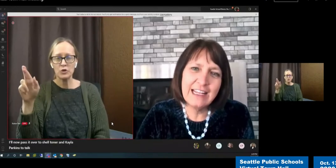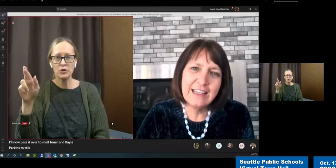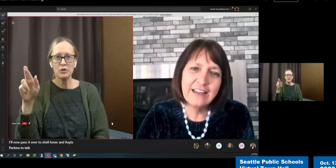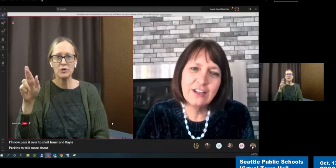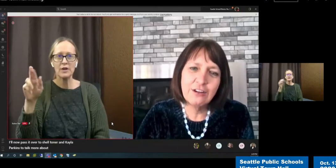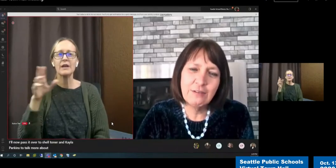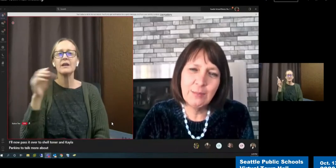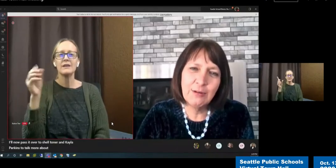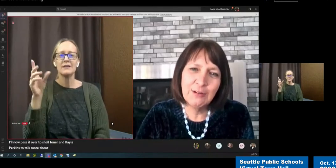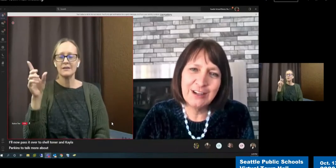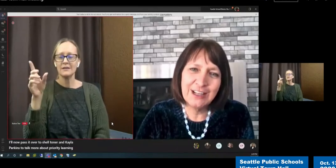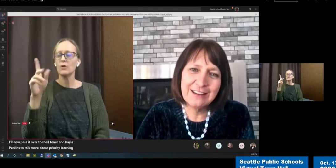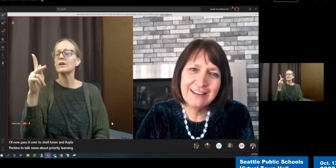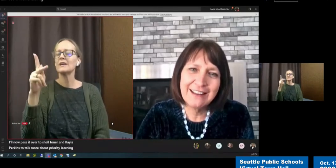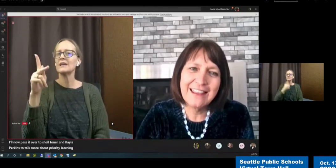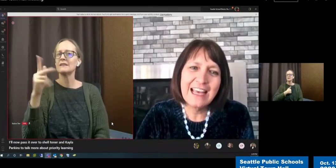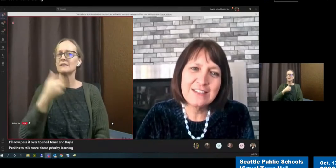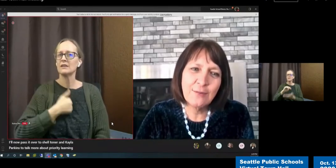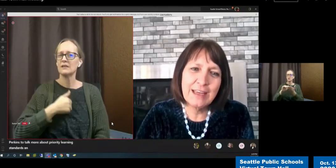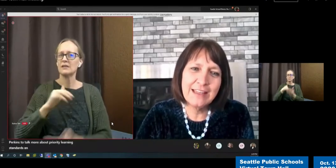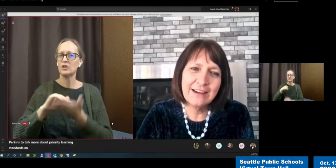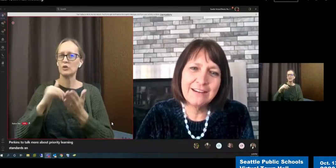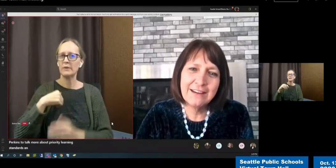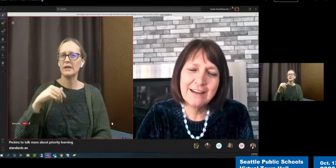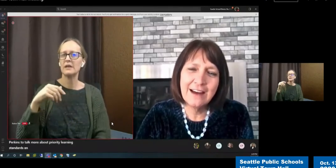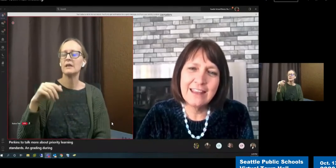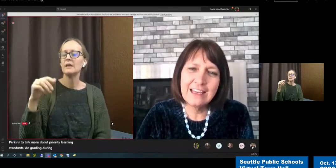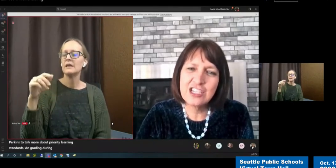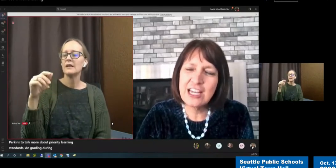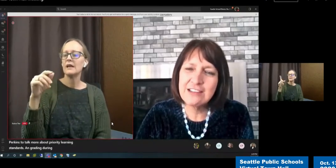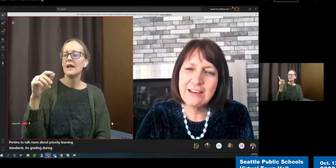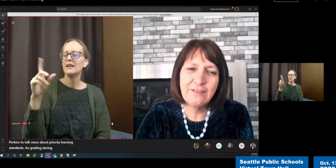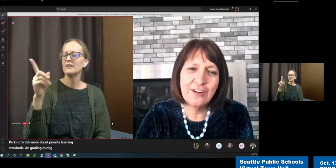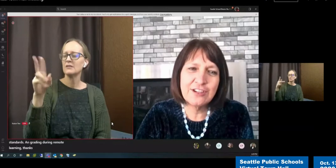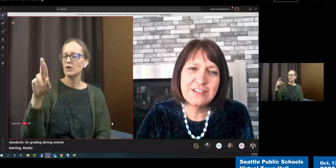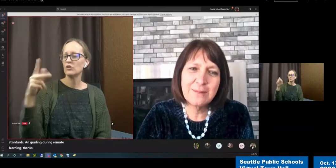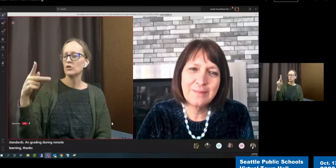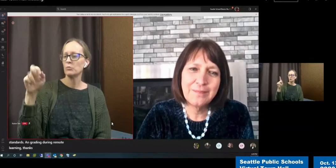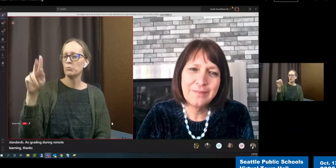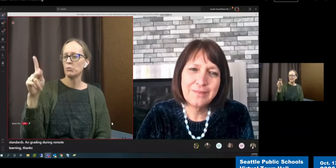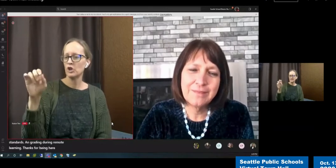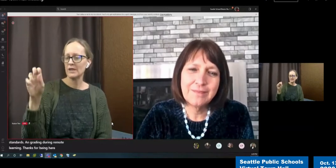grading during remote learning. Thanks for being here. I think Cashel's up first.